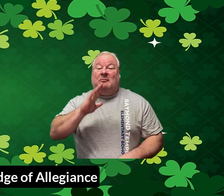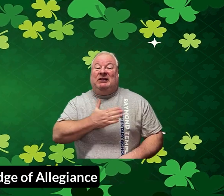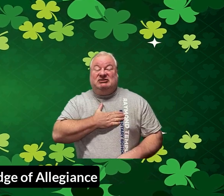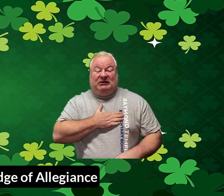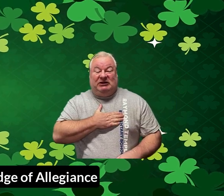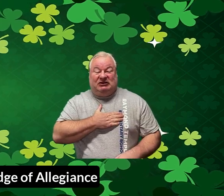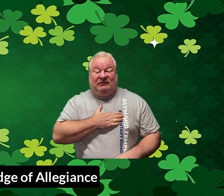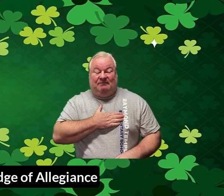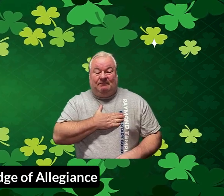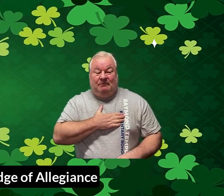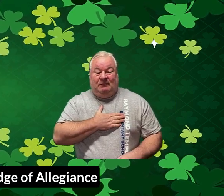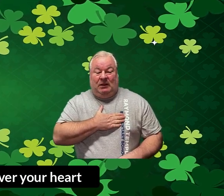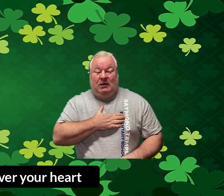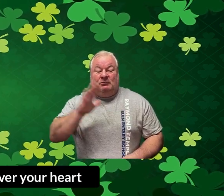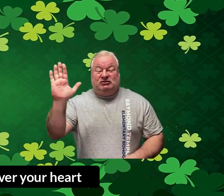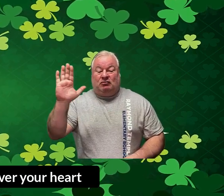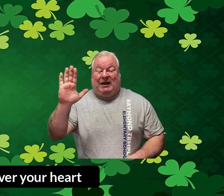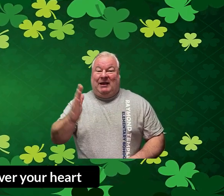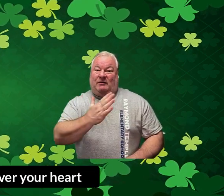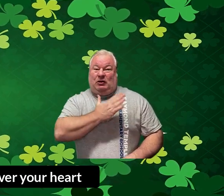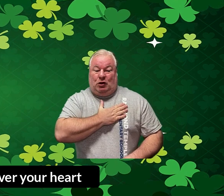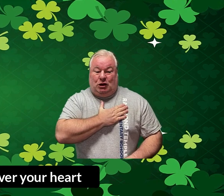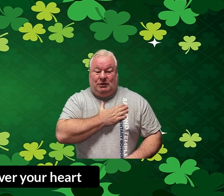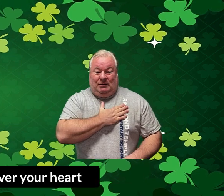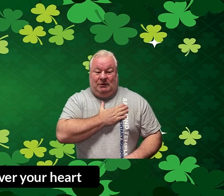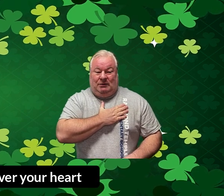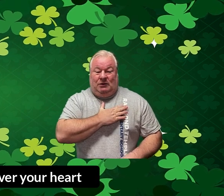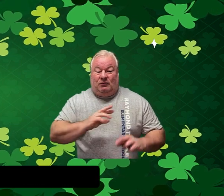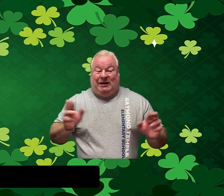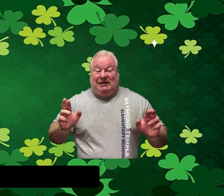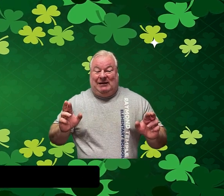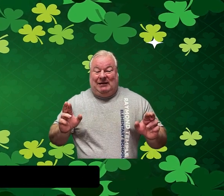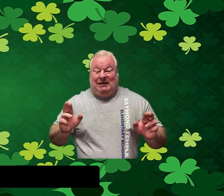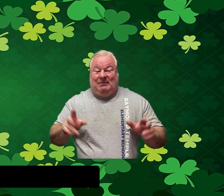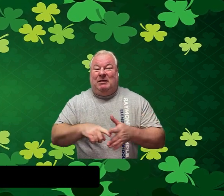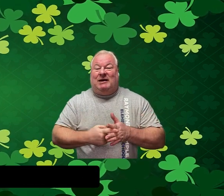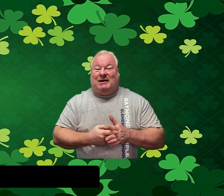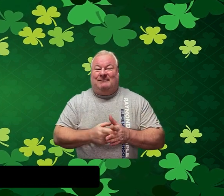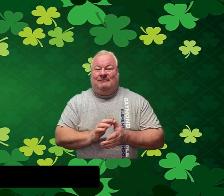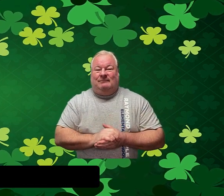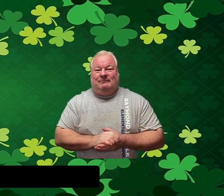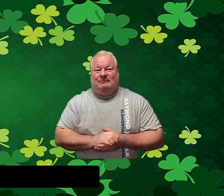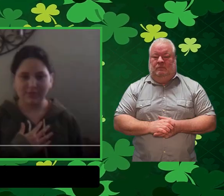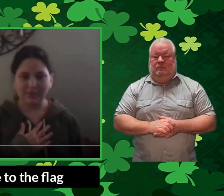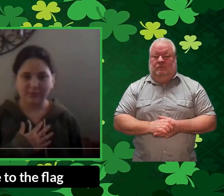stand for the Pledge of Allegiance. Put your right hand over your heart. Ready? Begin.